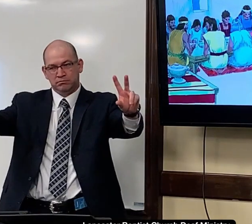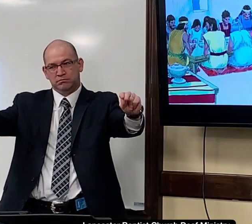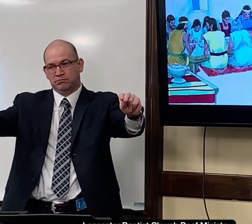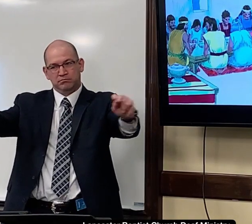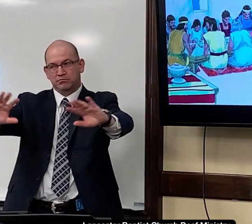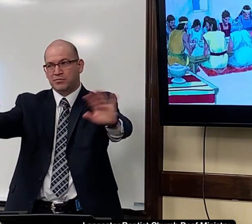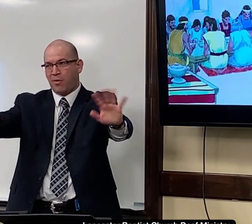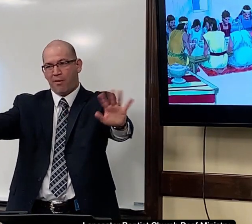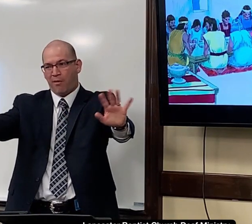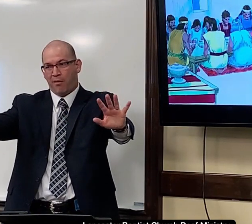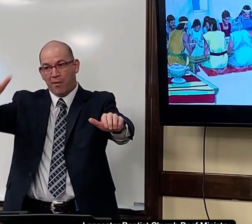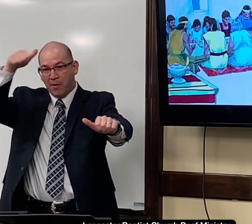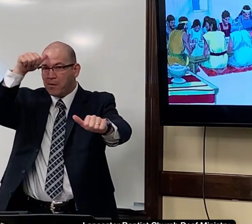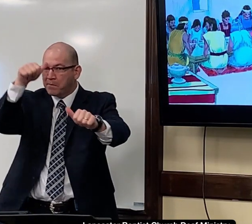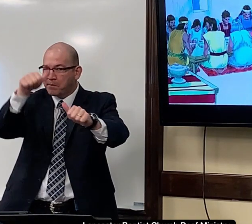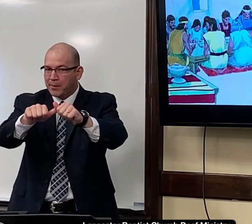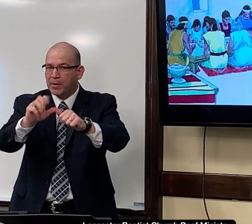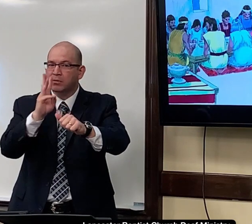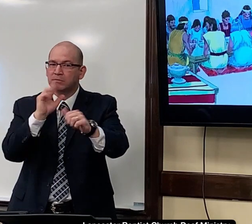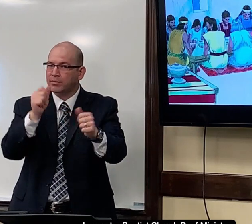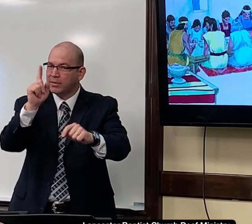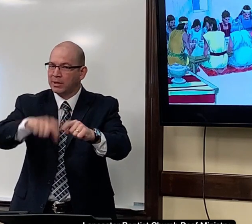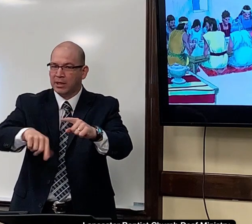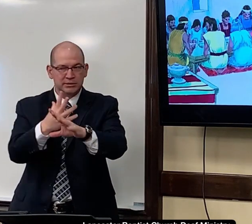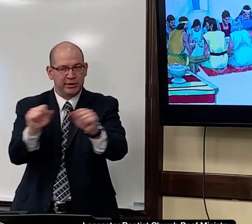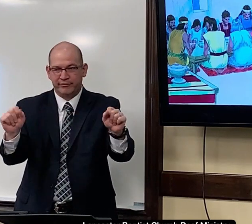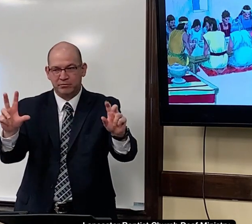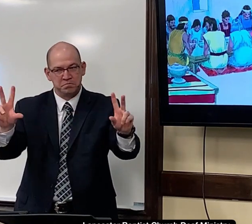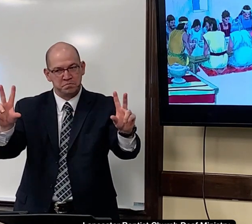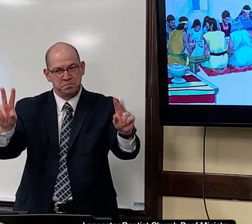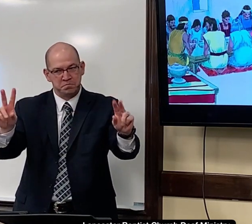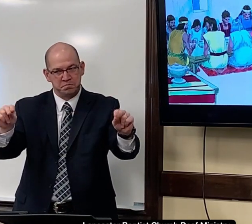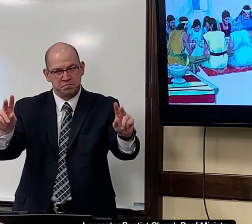Baptized isn't for salvation. Can't save you.